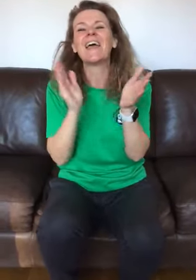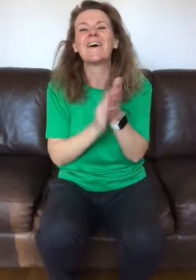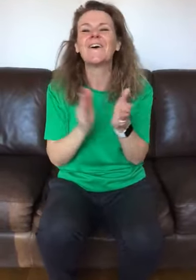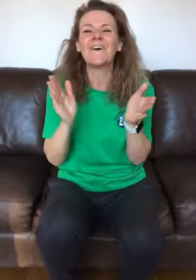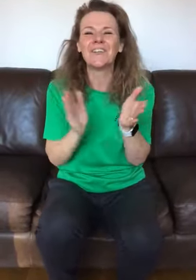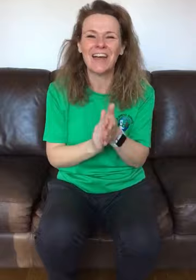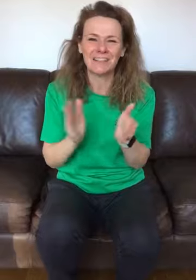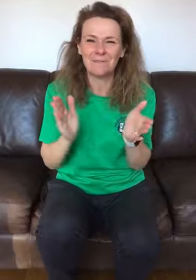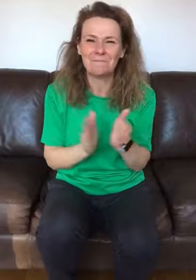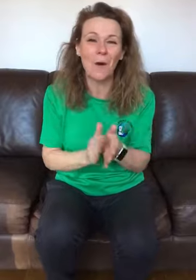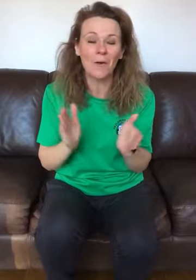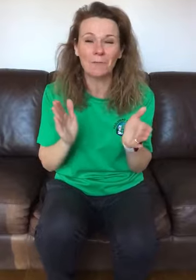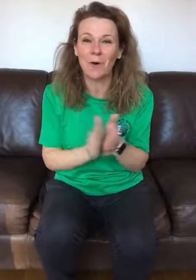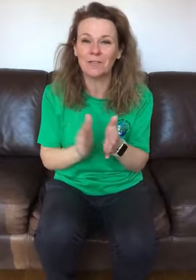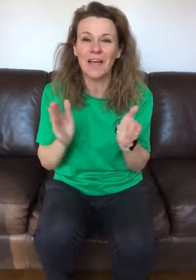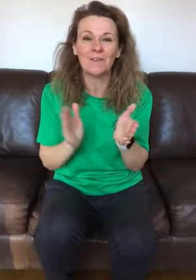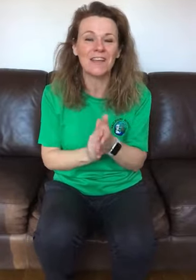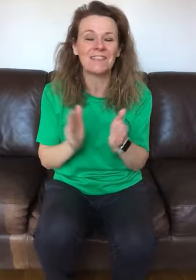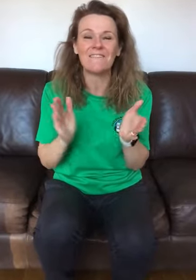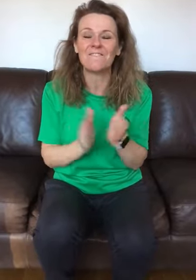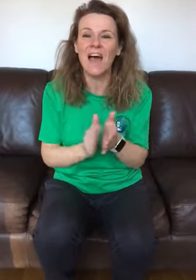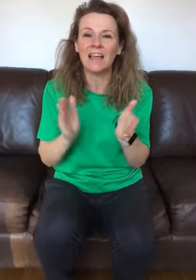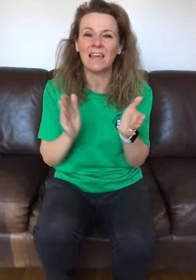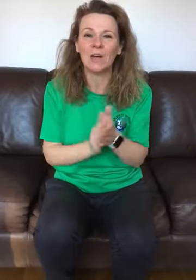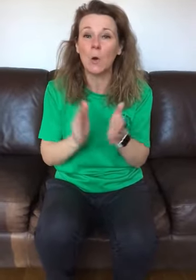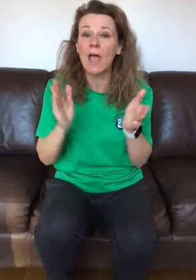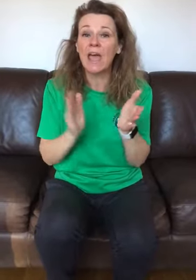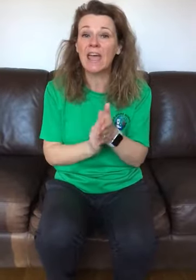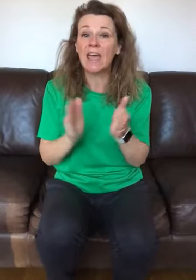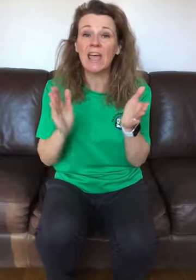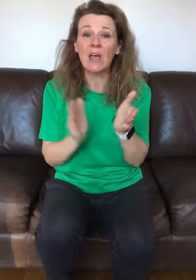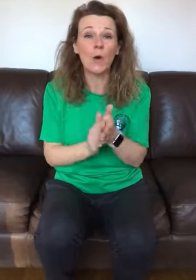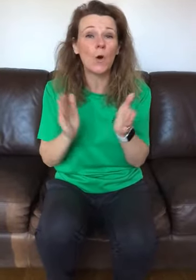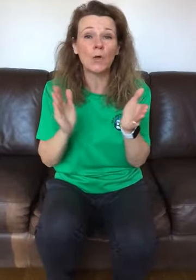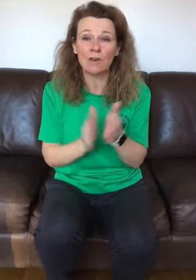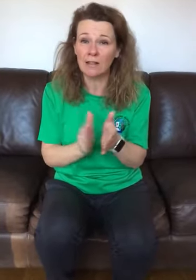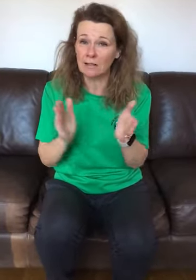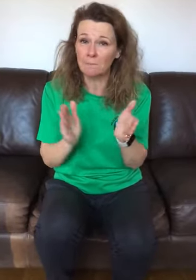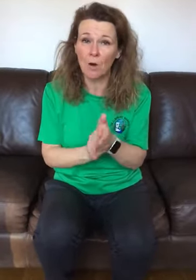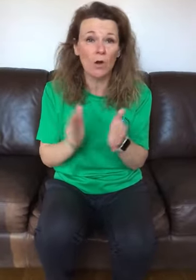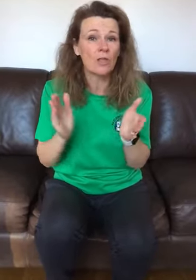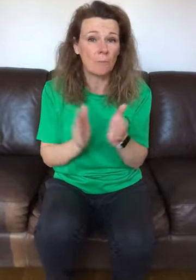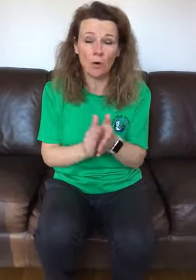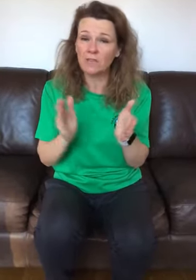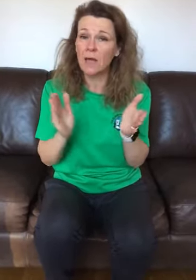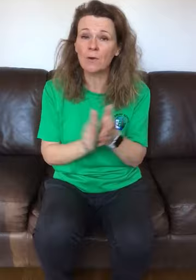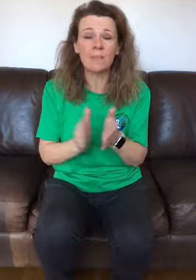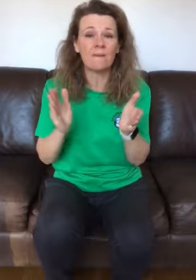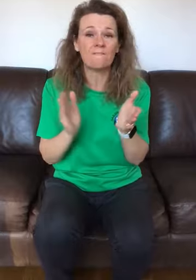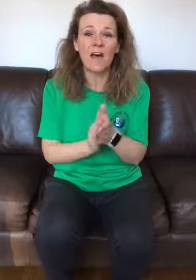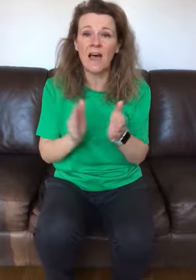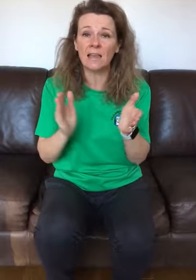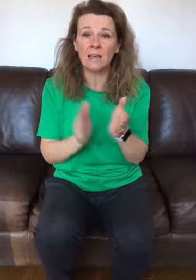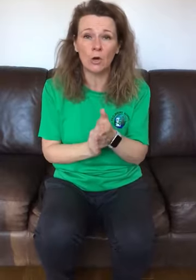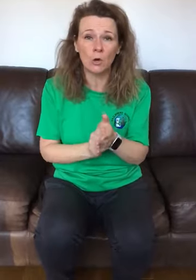ho, the rattling bog, the bog down in the valley, oh Hey ho, the rattling bog, the bog down in the valley, oh